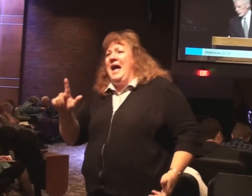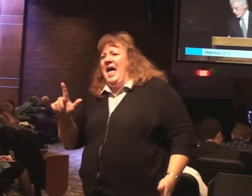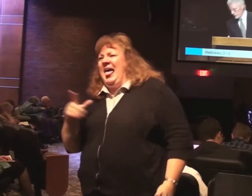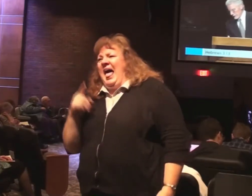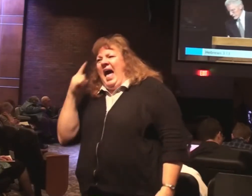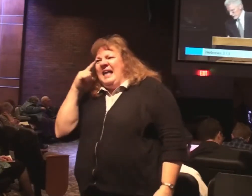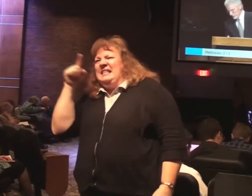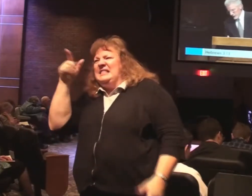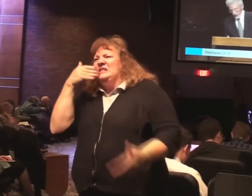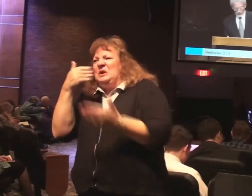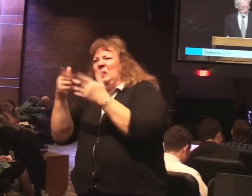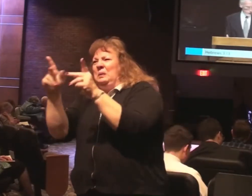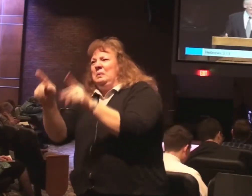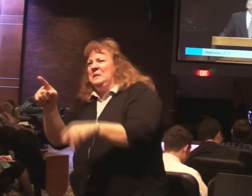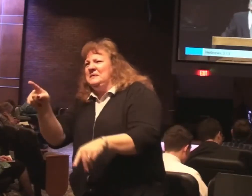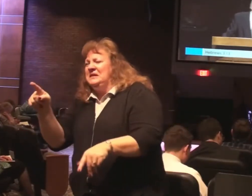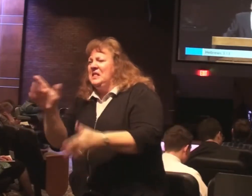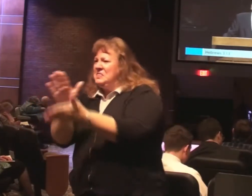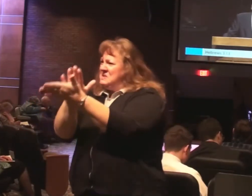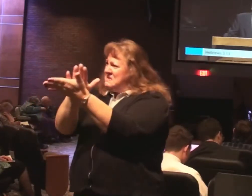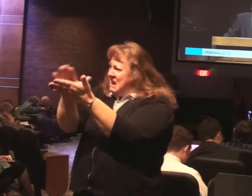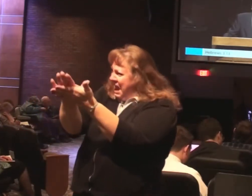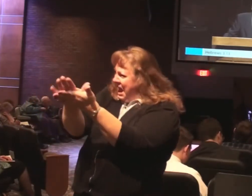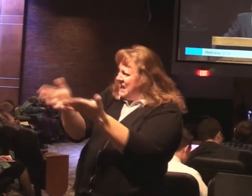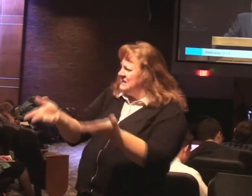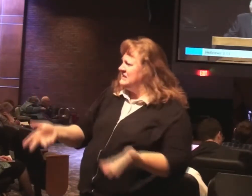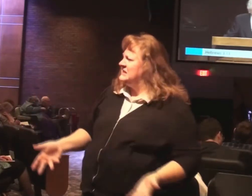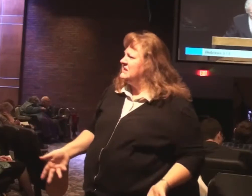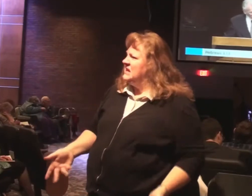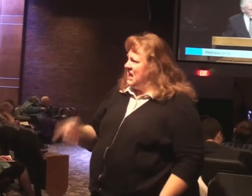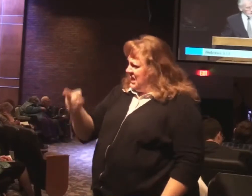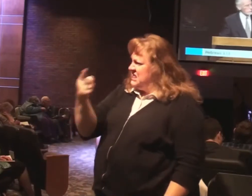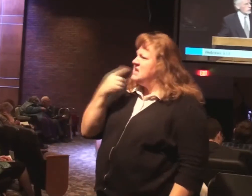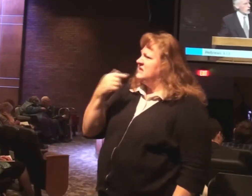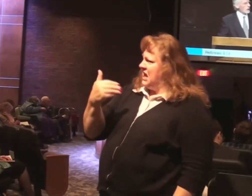are good people. I think they are nice people. They say they have peace with God.